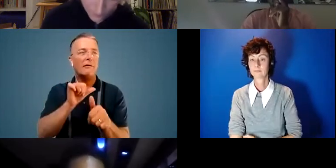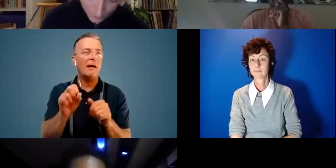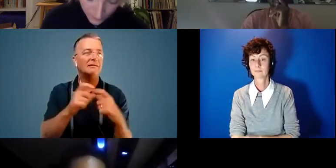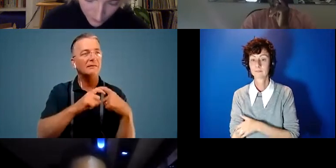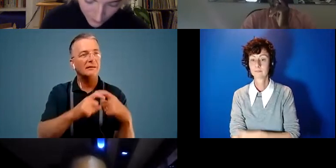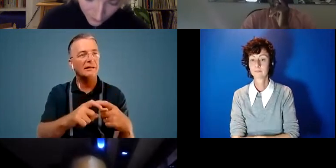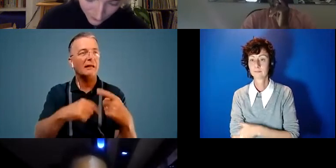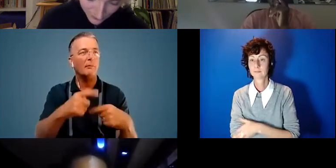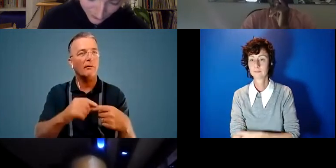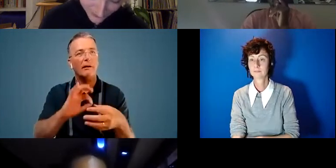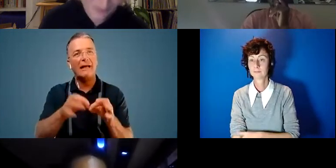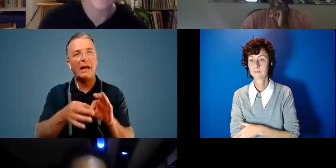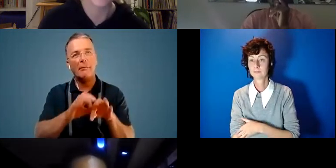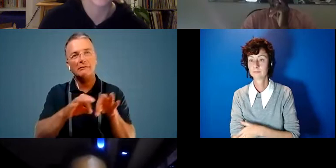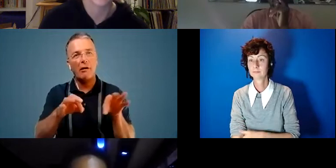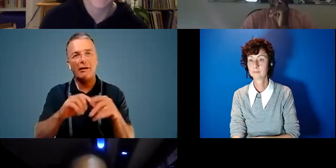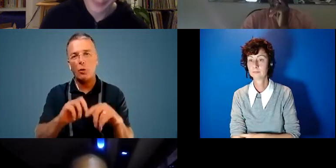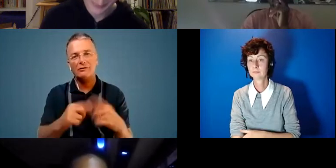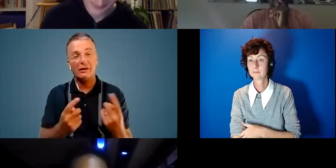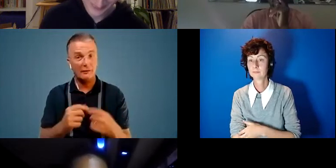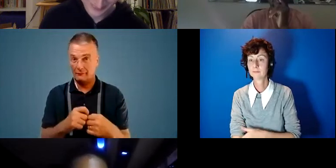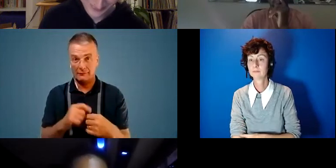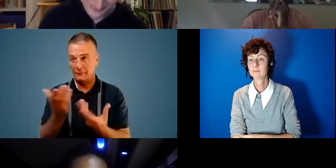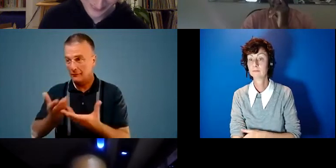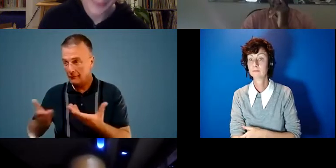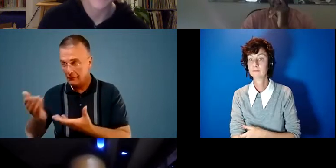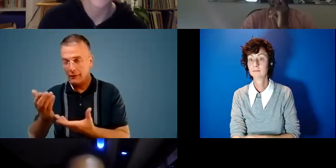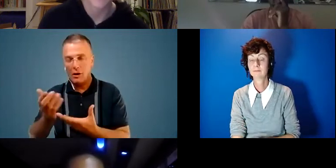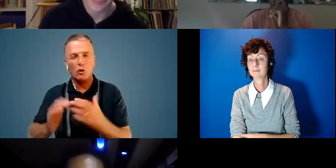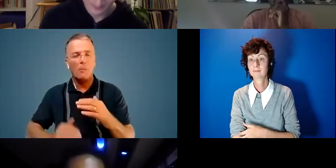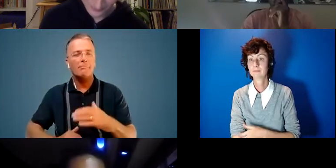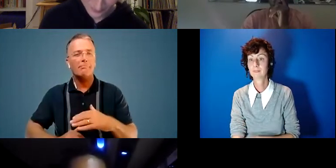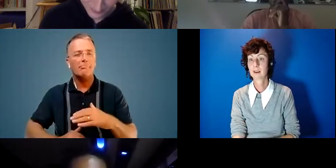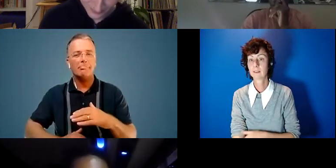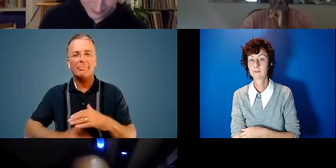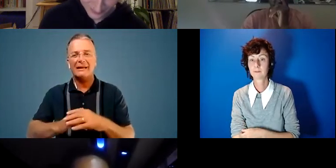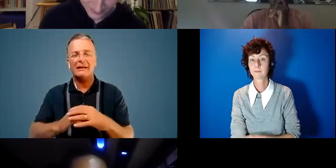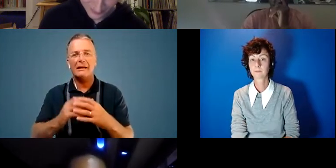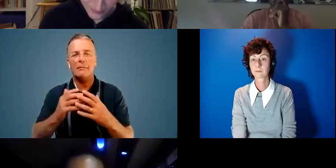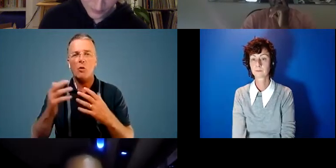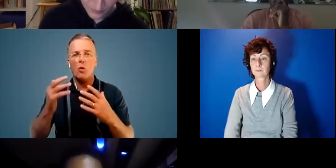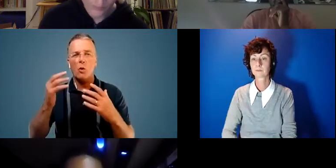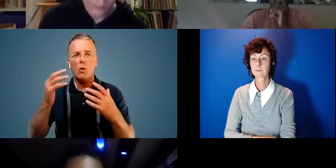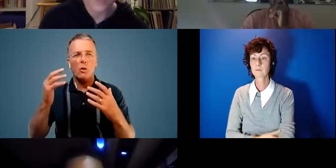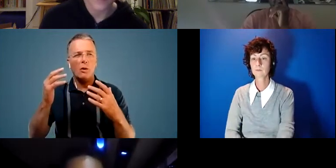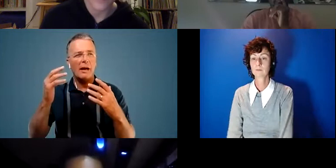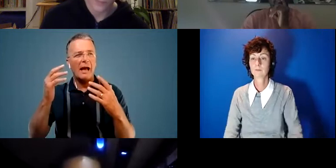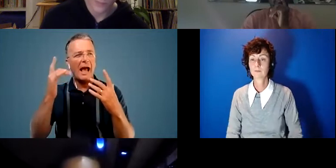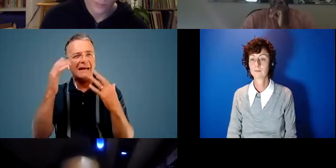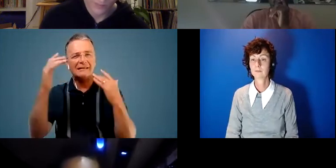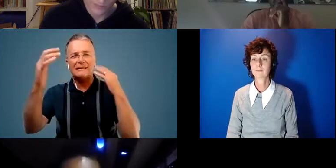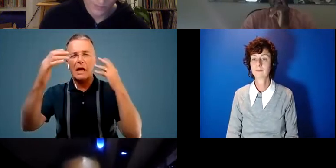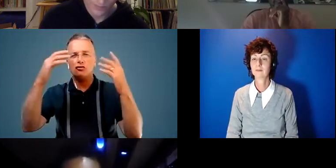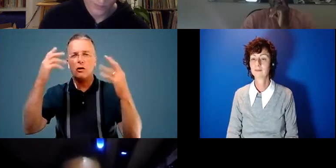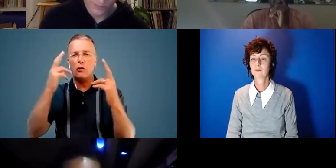cable tie alternative but what we ended up with was a completely far more existential look at